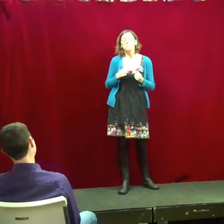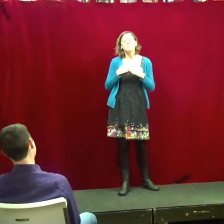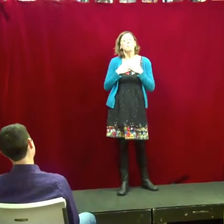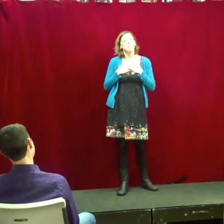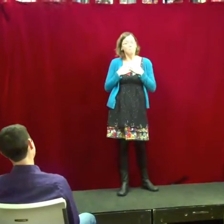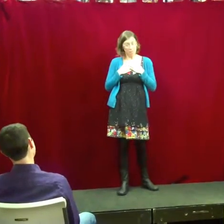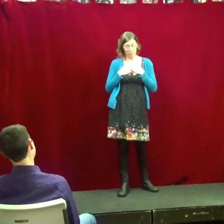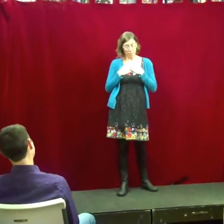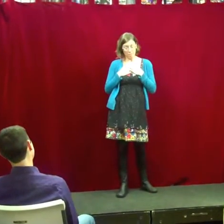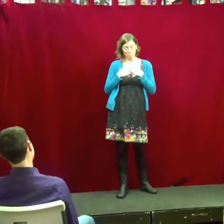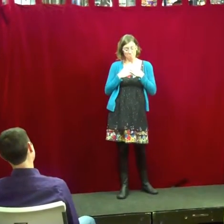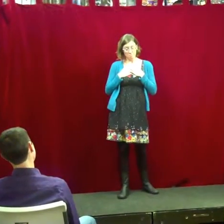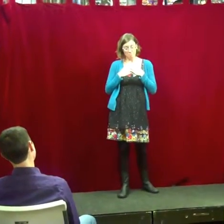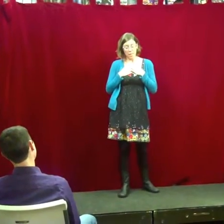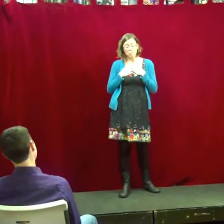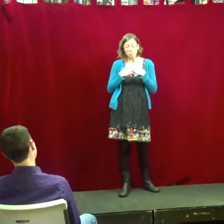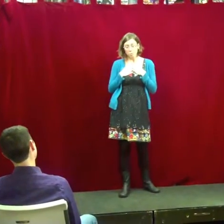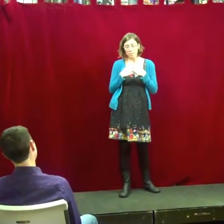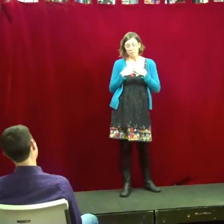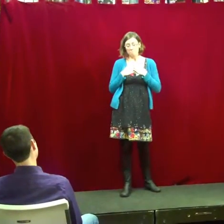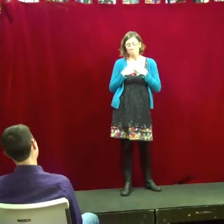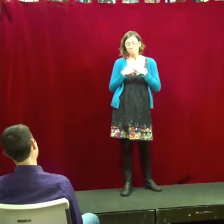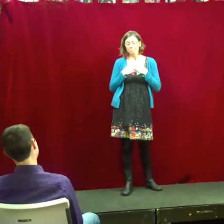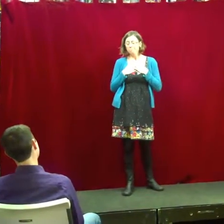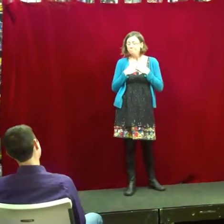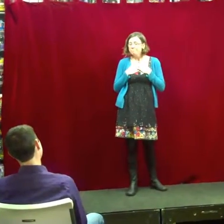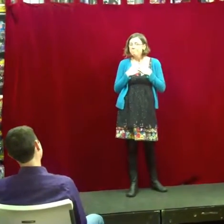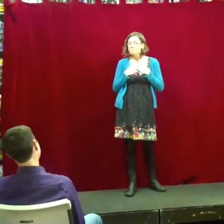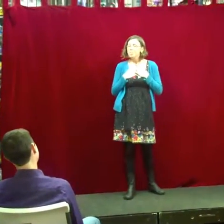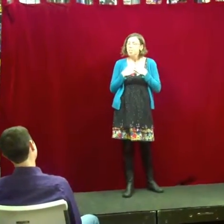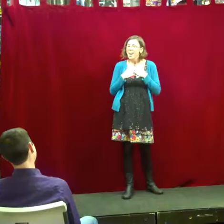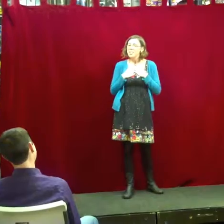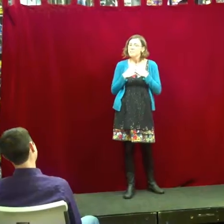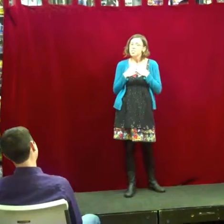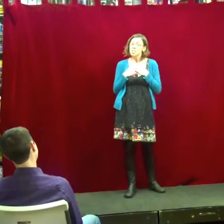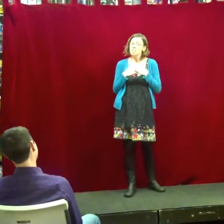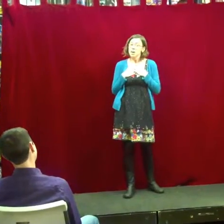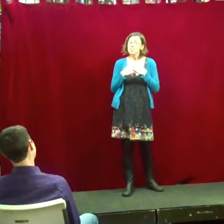lovingly, inform him, you're kind of a shitty writer.